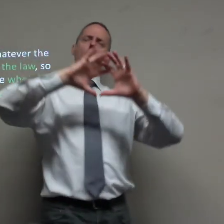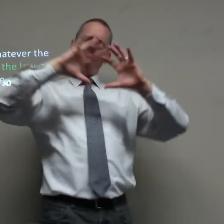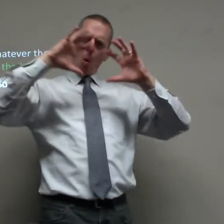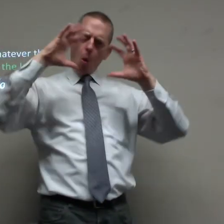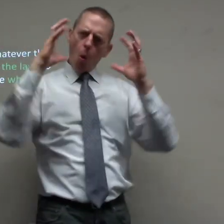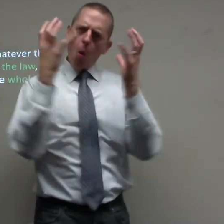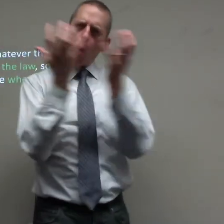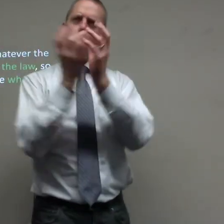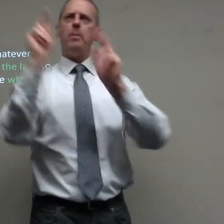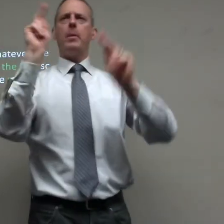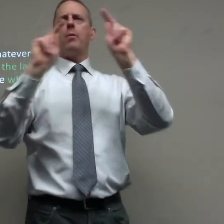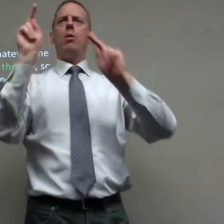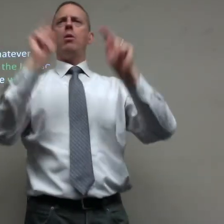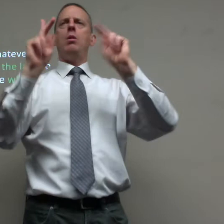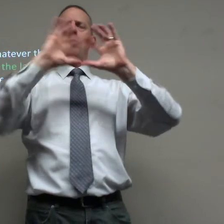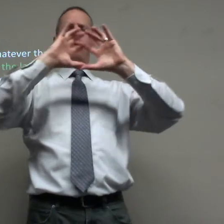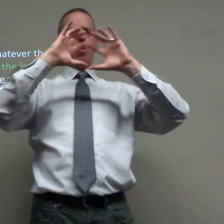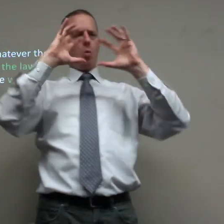everybody all people